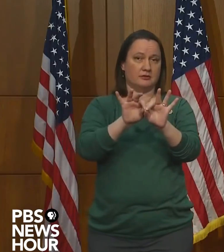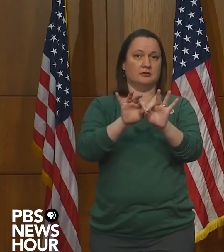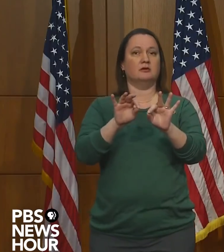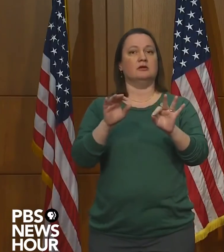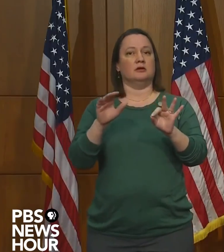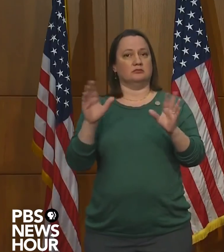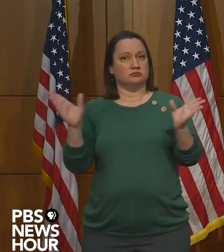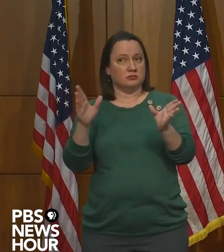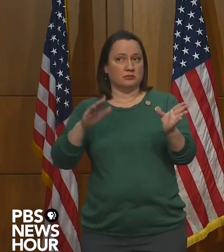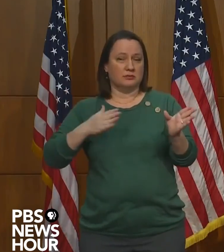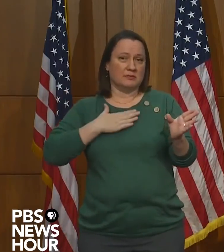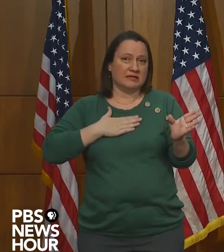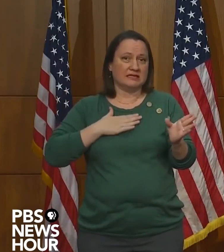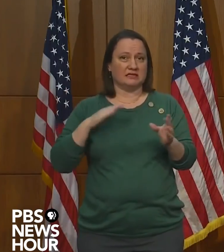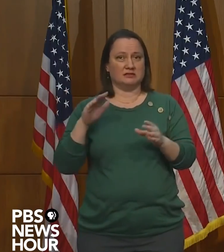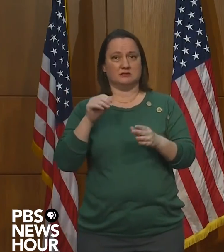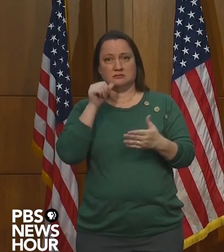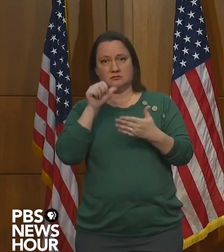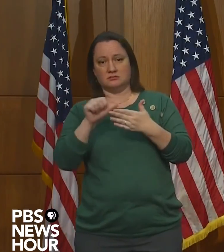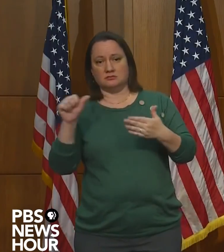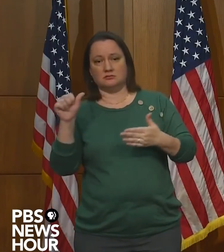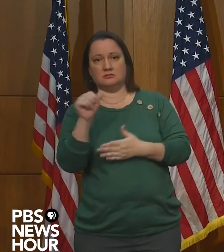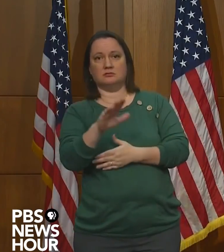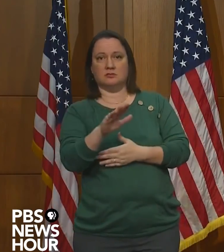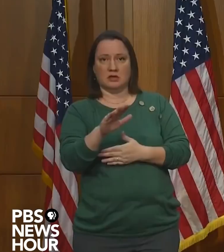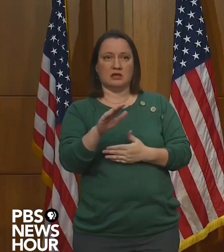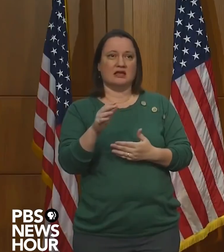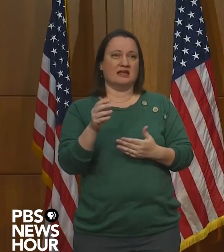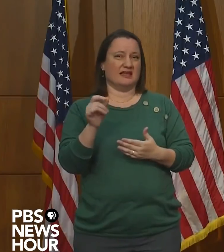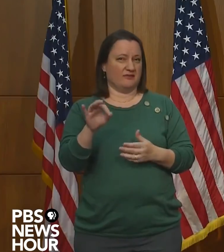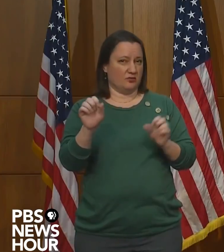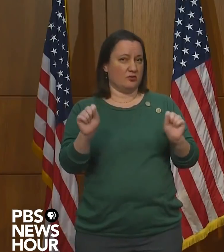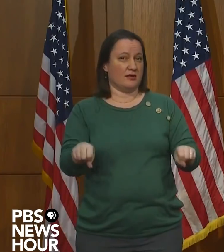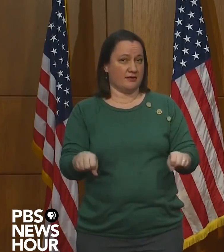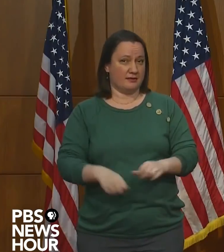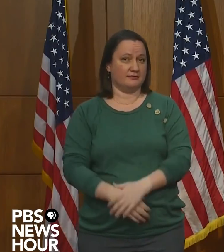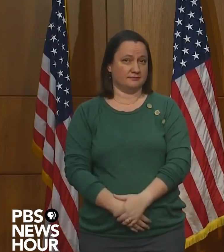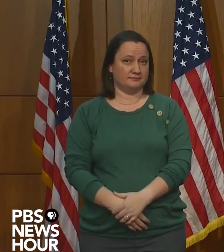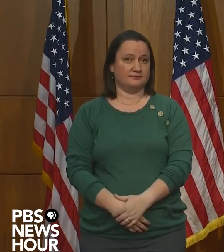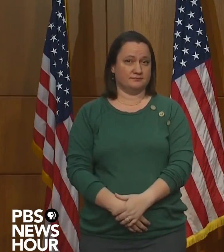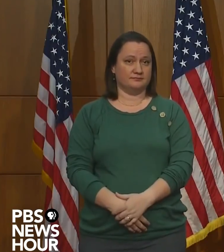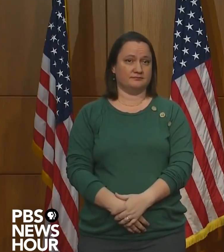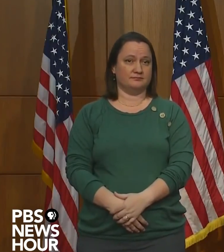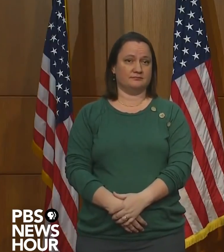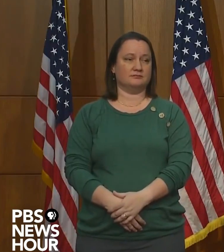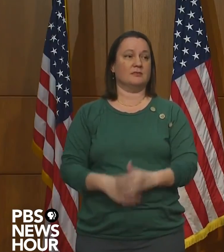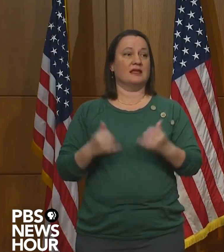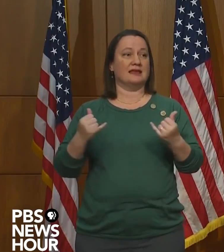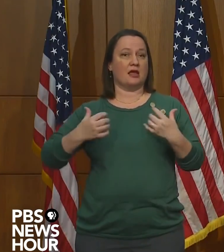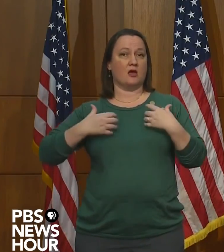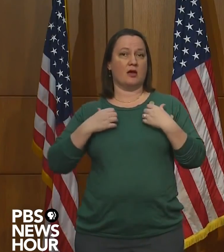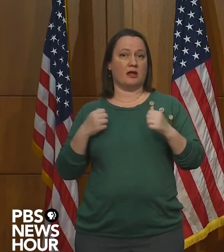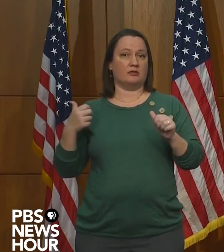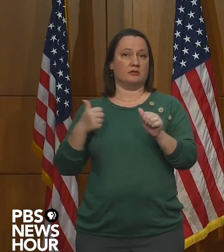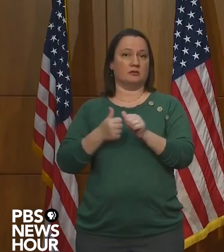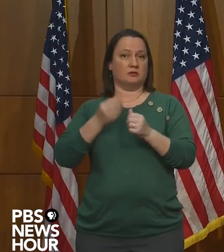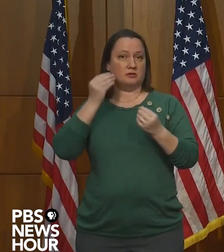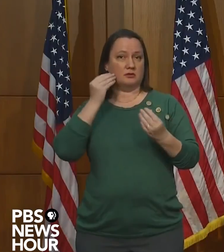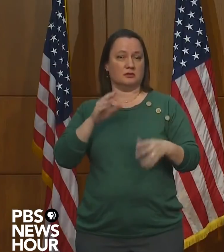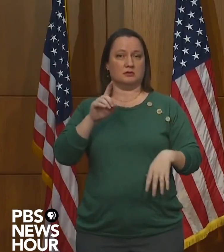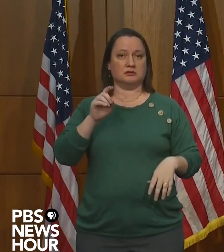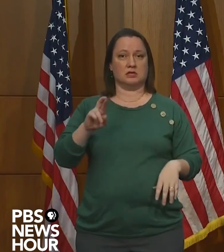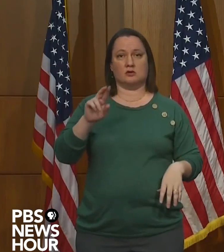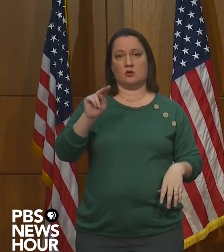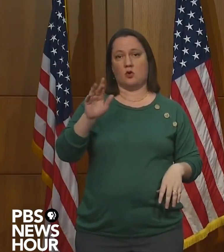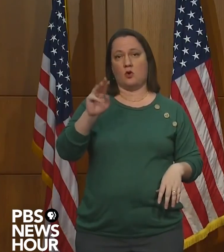voters to vote absentee by mail to the extent possible. Now we'll hear a health update from Dr. Norm Oliver